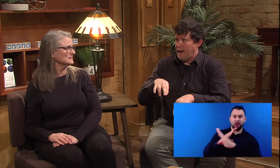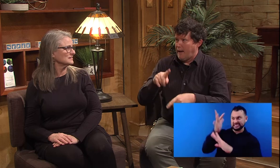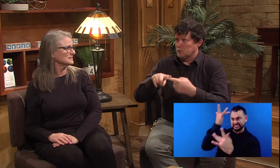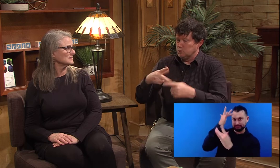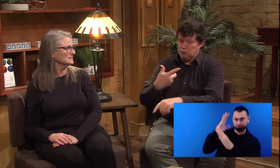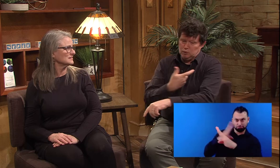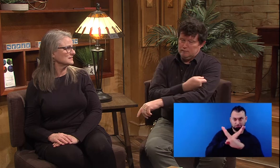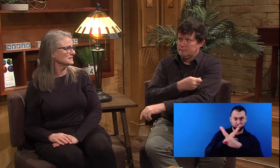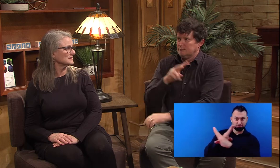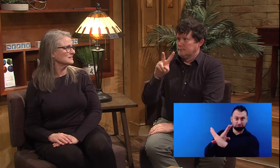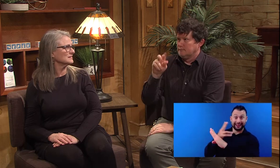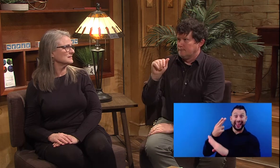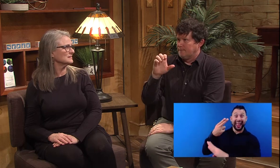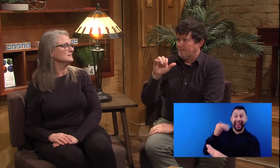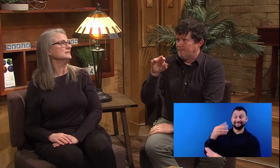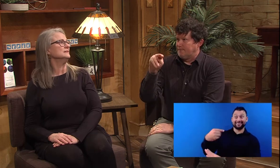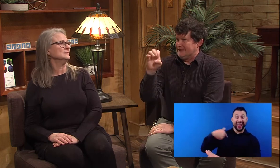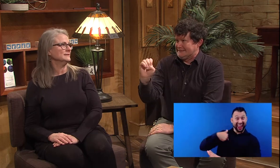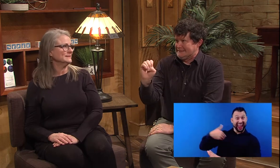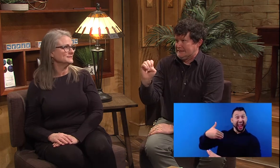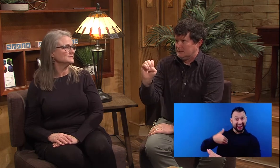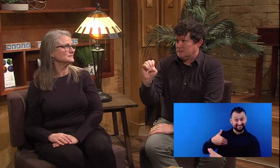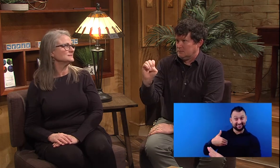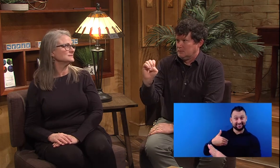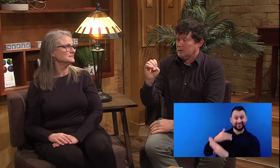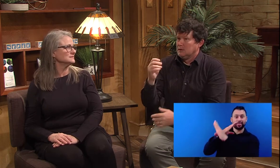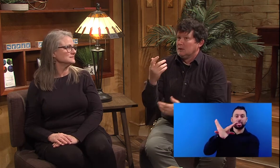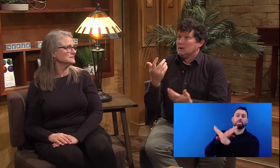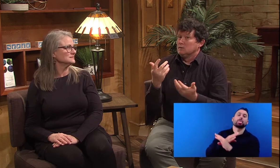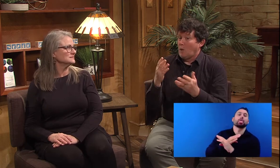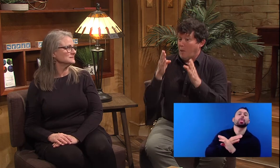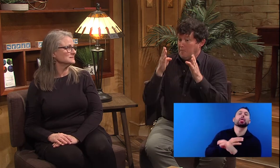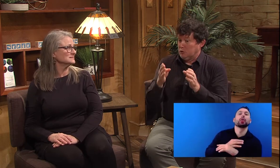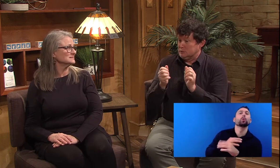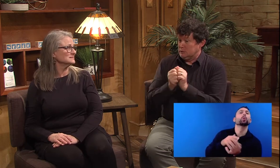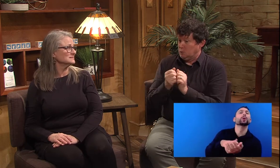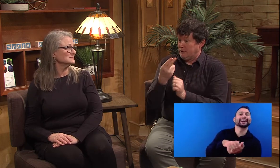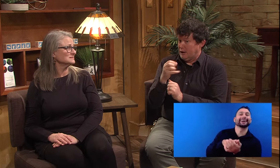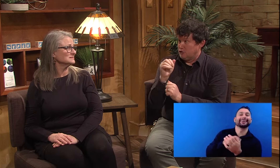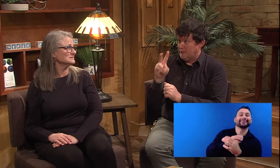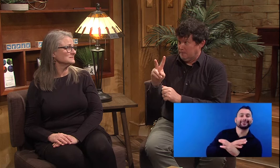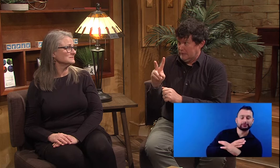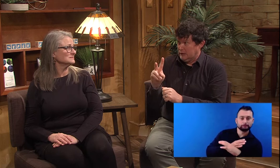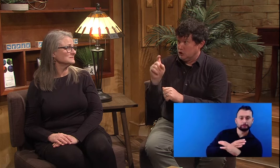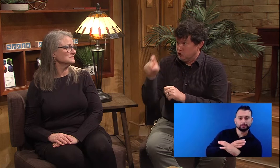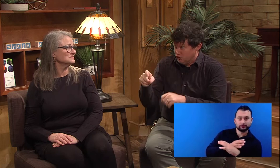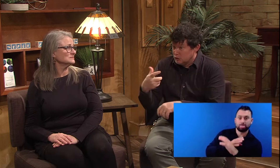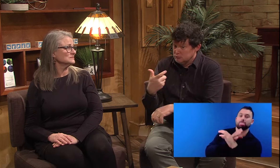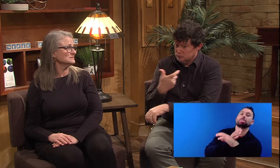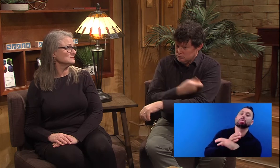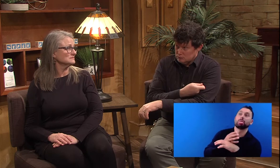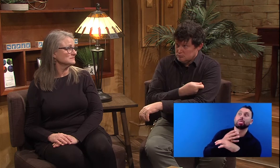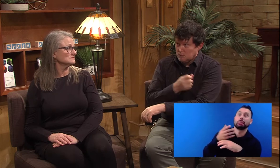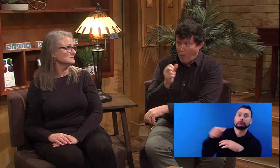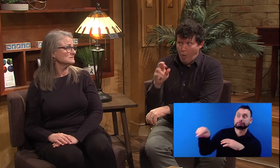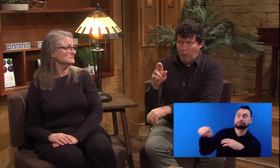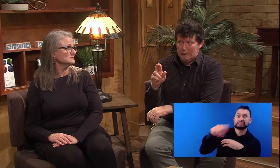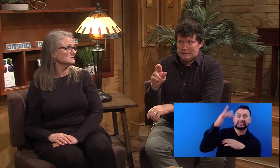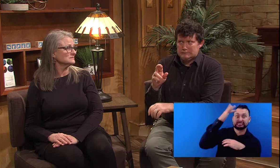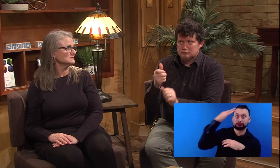ability or response to vaccines or viruses and all that kind